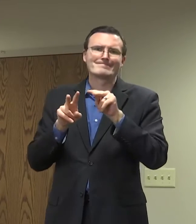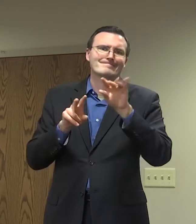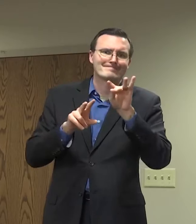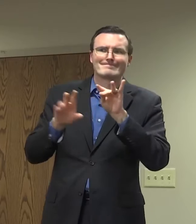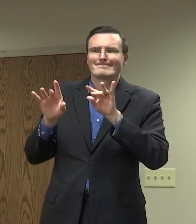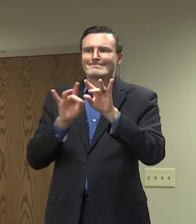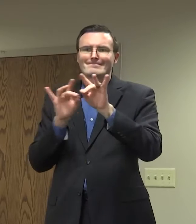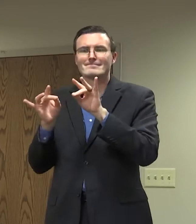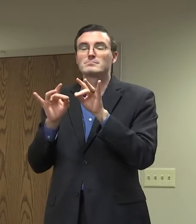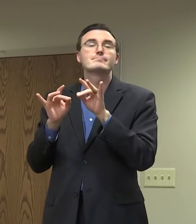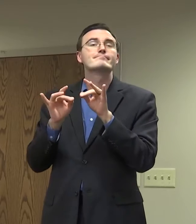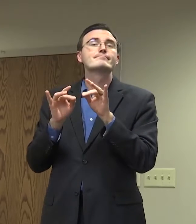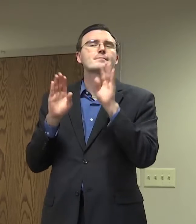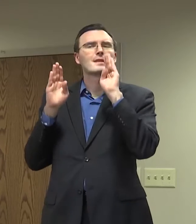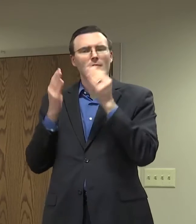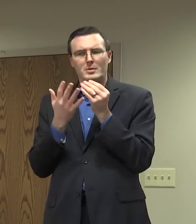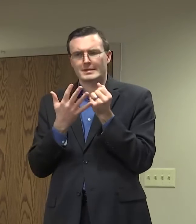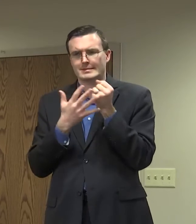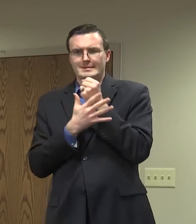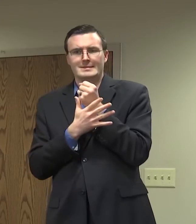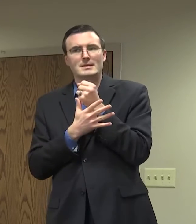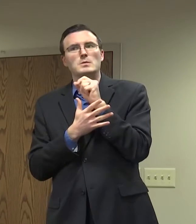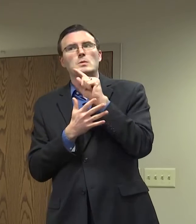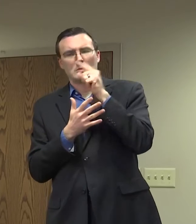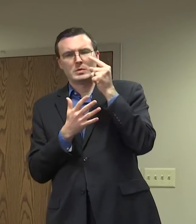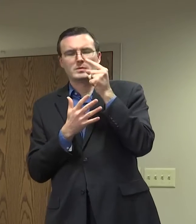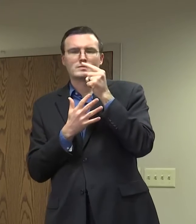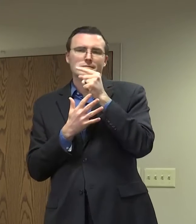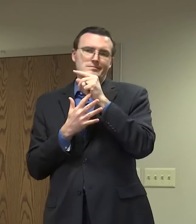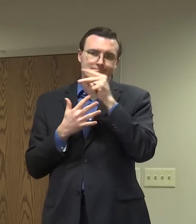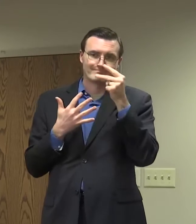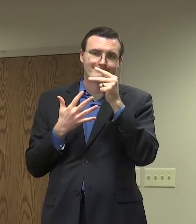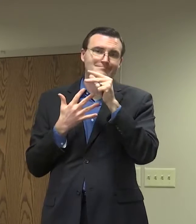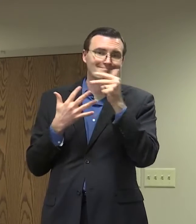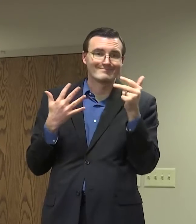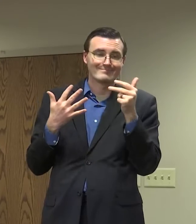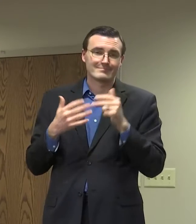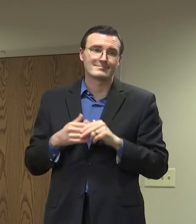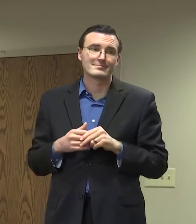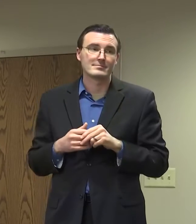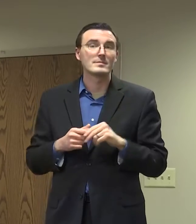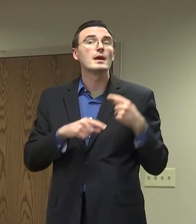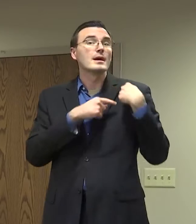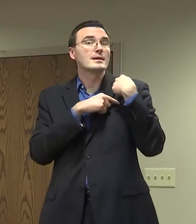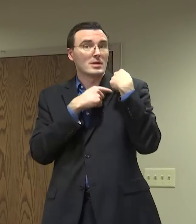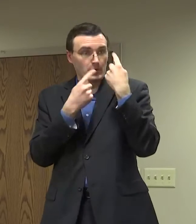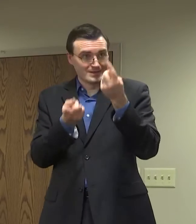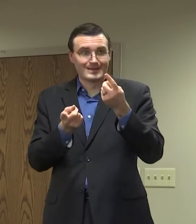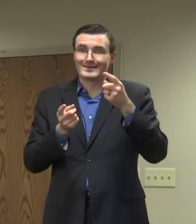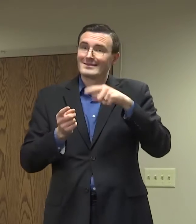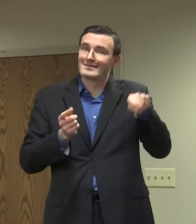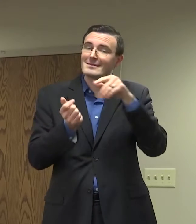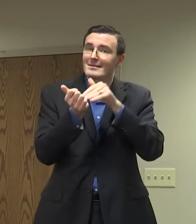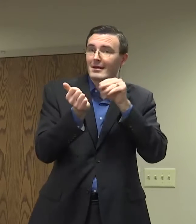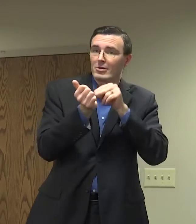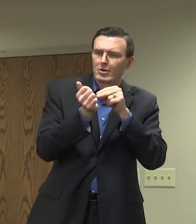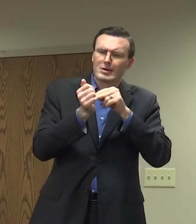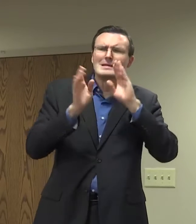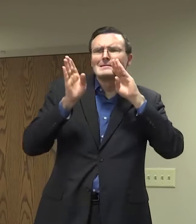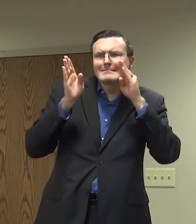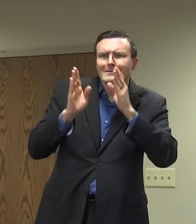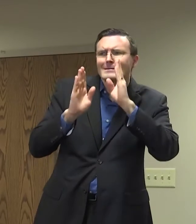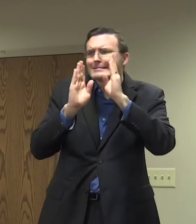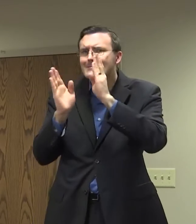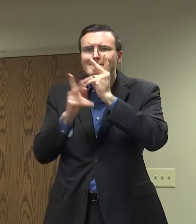So remember that the same healthcare workforce that has cared for you throughout this pandemic have shifted to provide vaccination and every